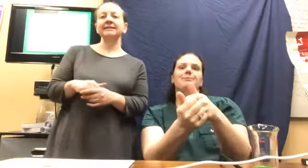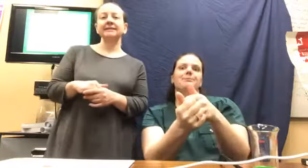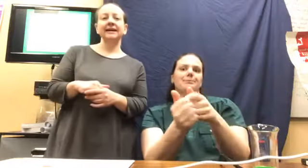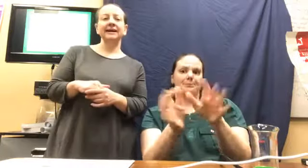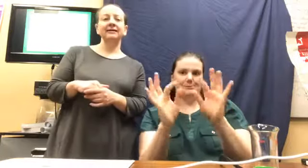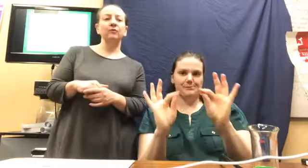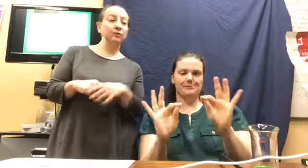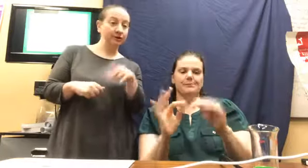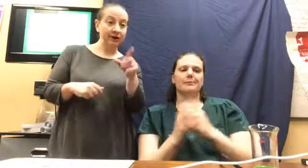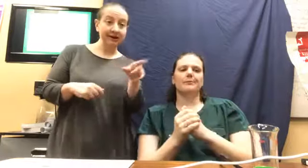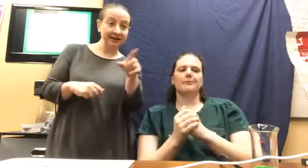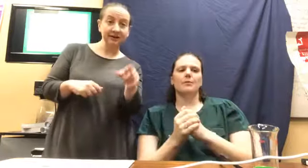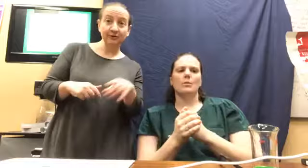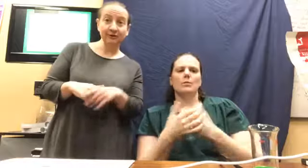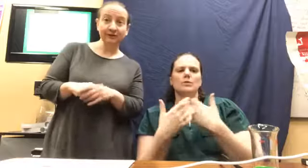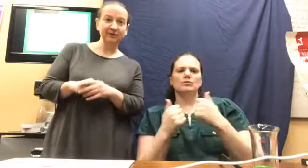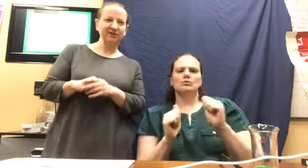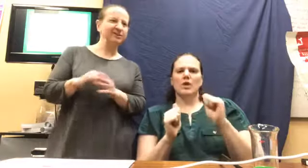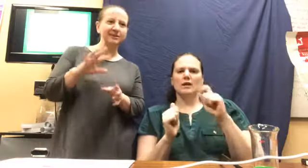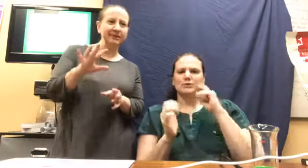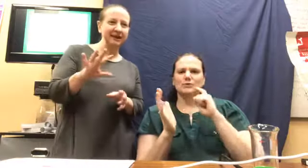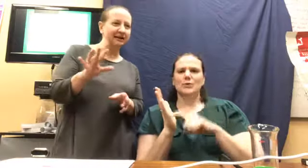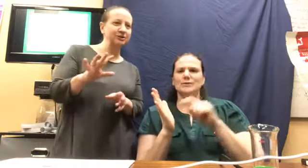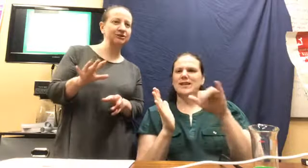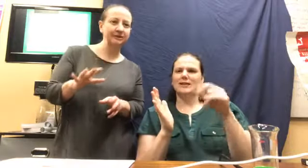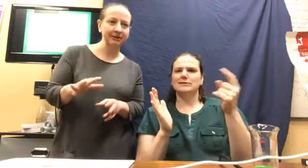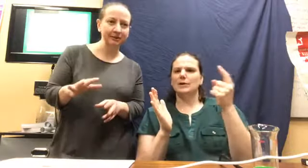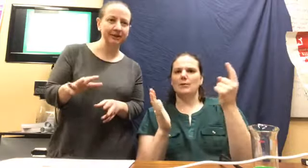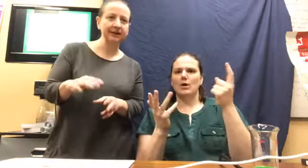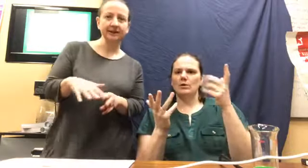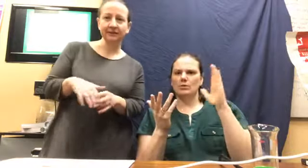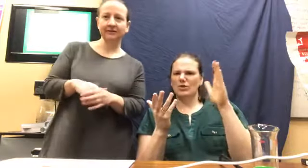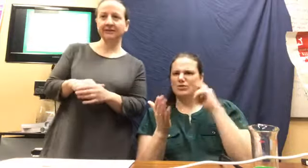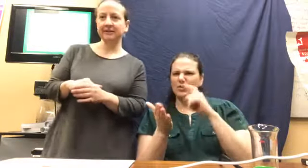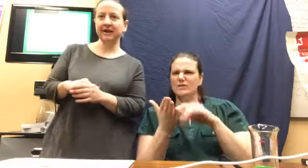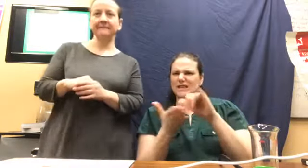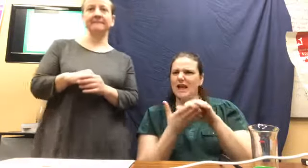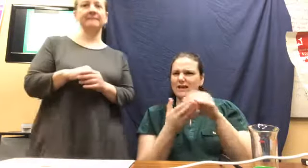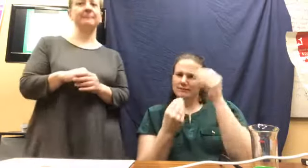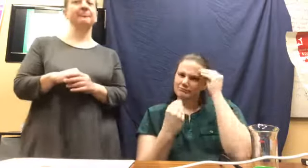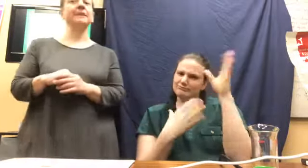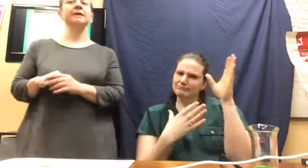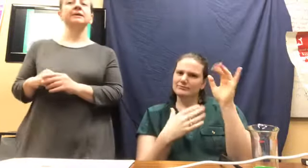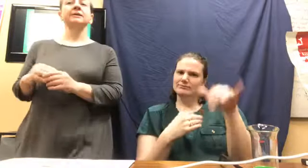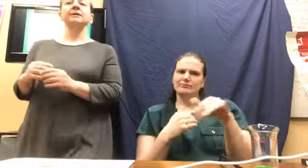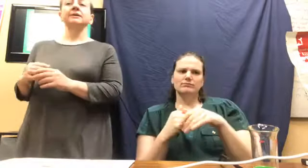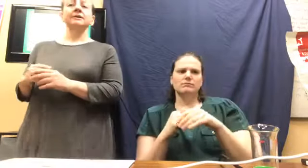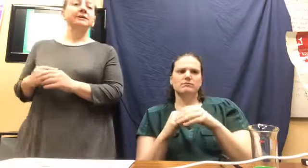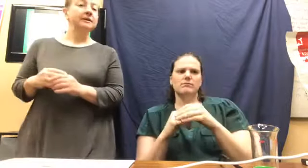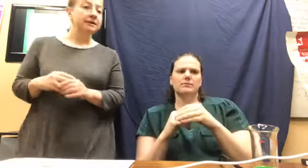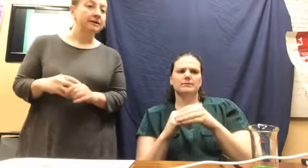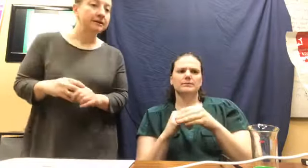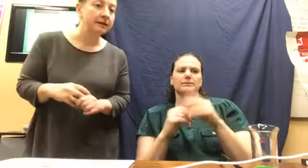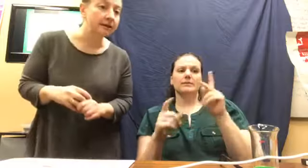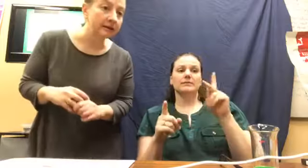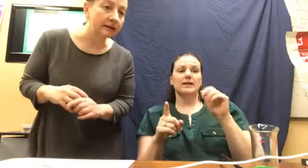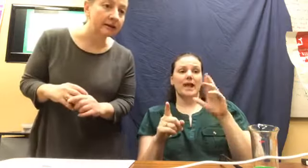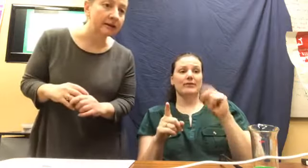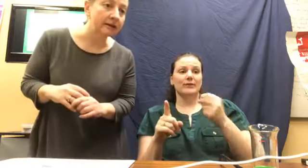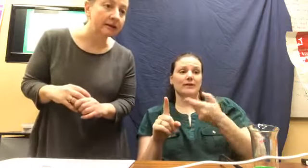uh, we'll try to notice those or somebody, I'm sure somebody will and alert us to that. Catherine was invited by Jennifer.